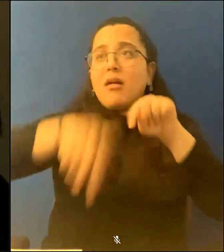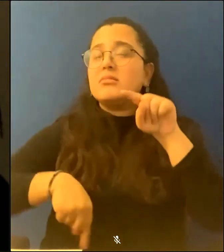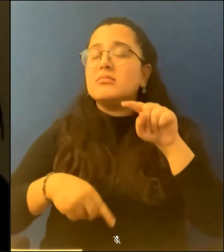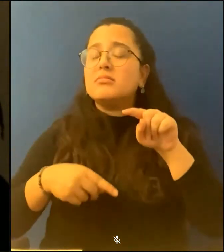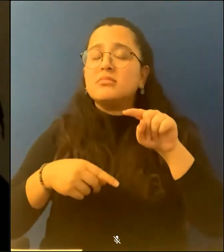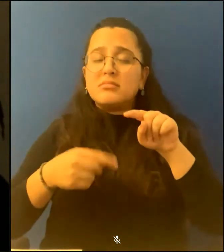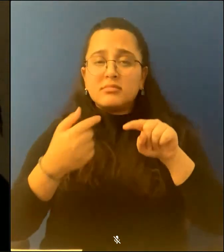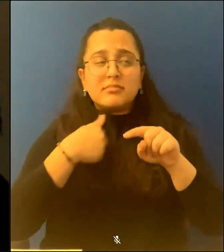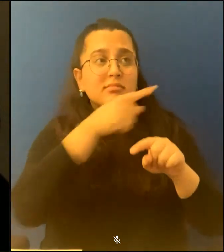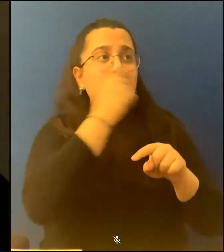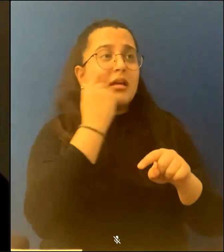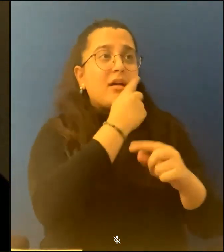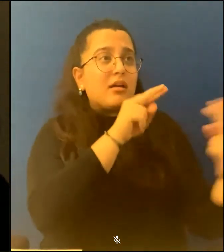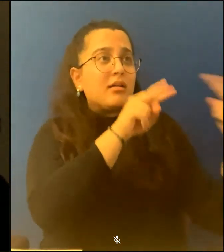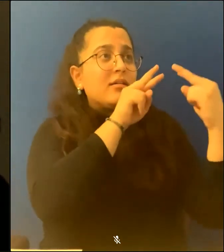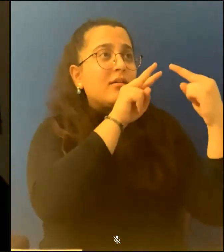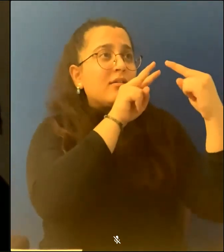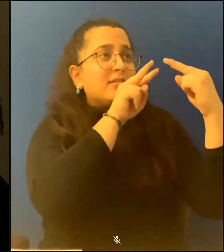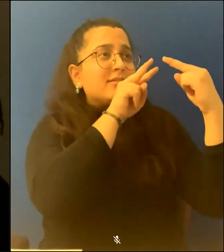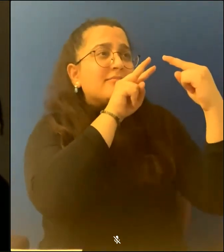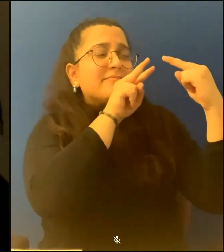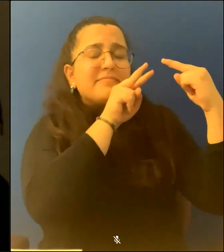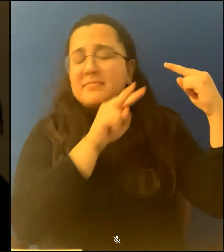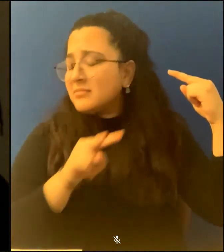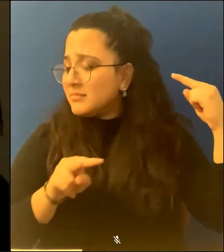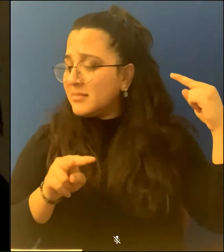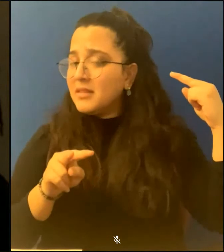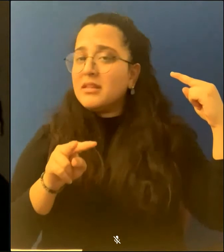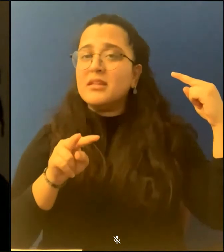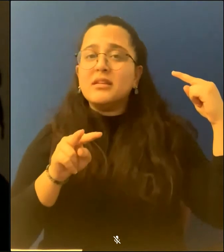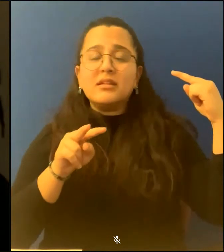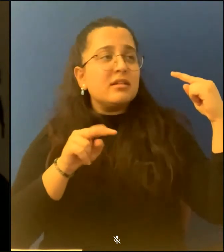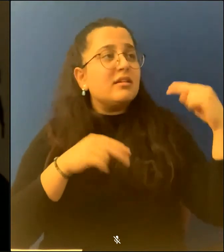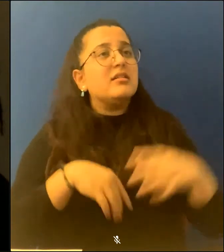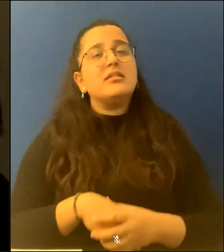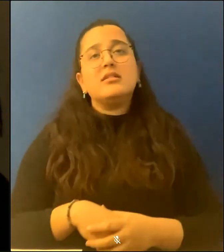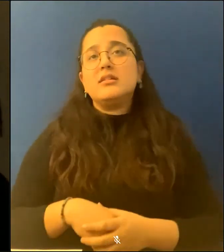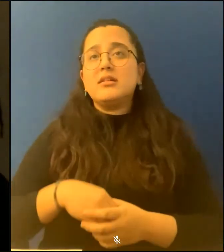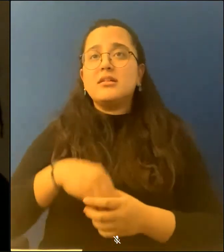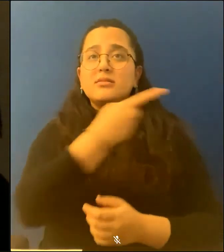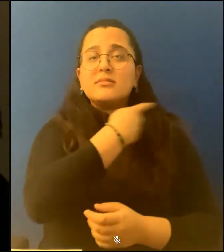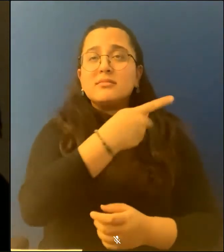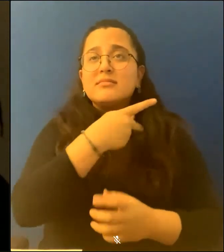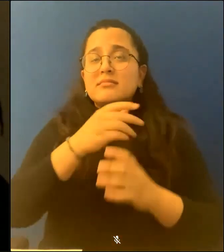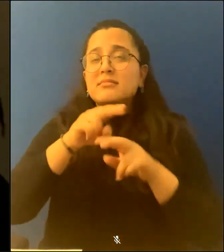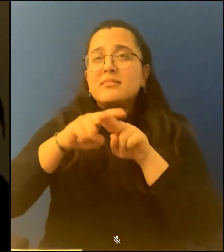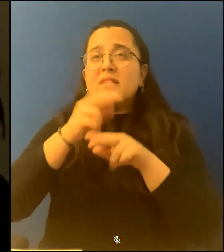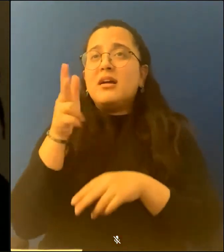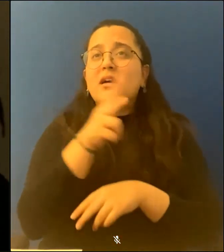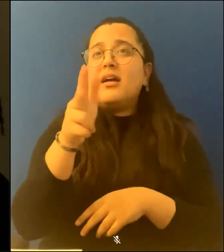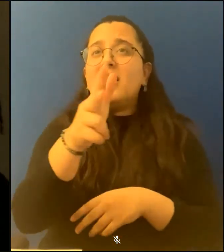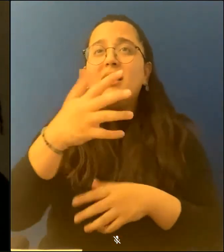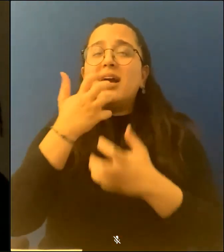In the previous scene, I took you to the slip until we were shining tunnels for sound. I took your